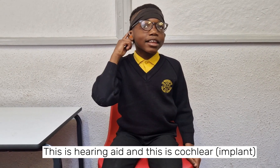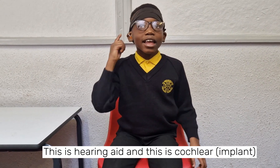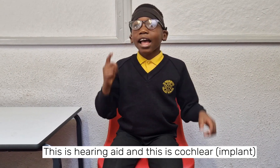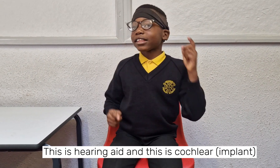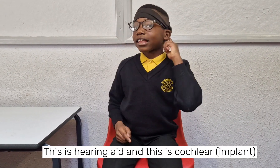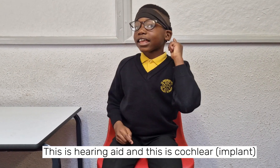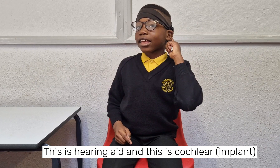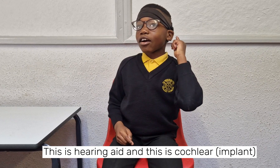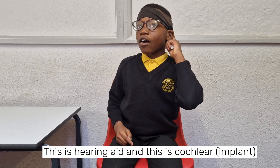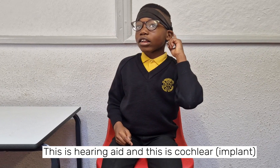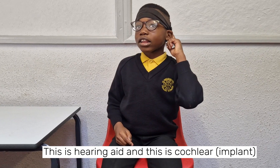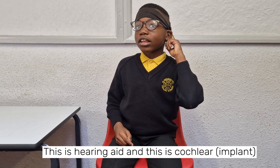and this is cochlear.